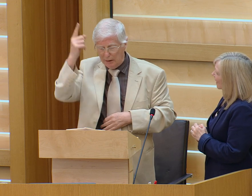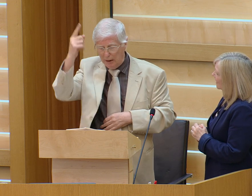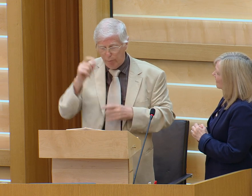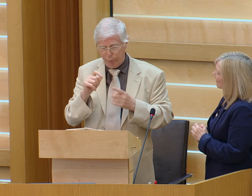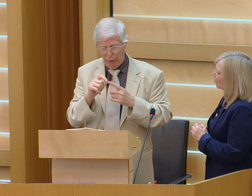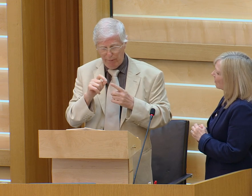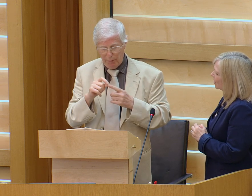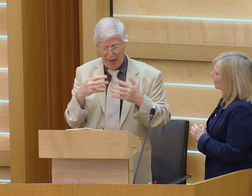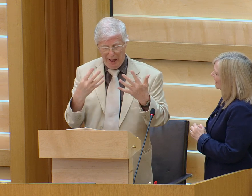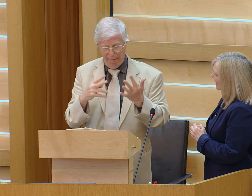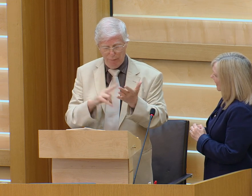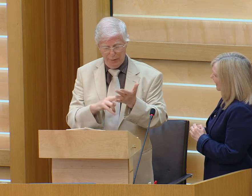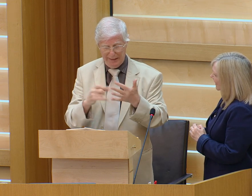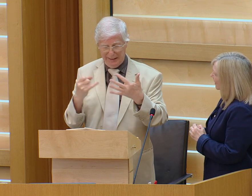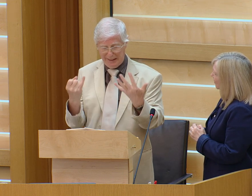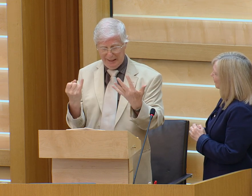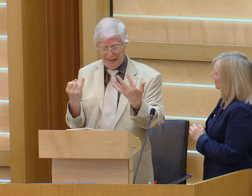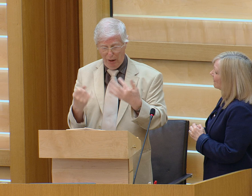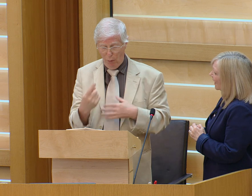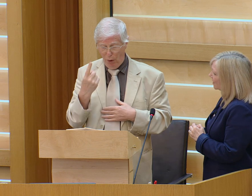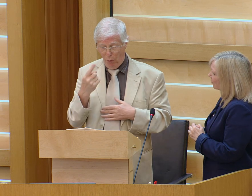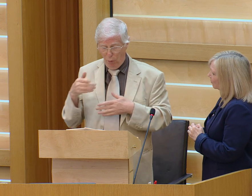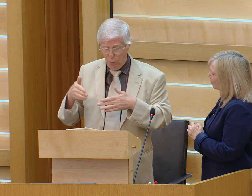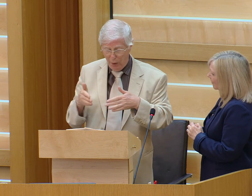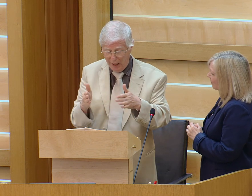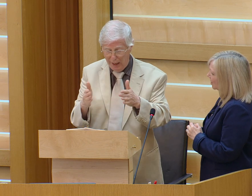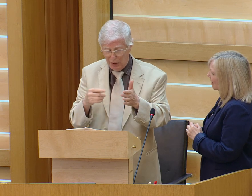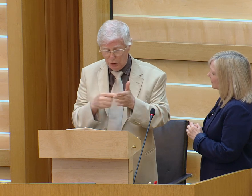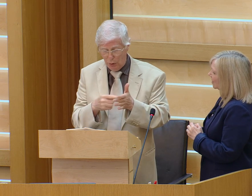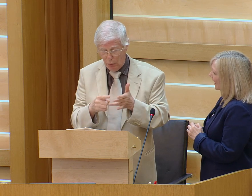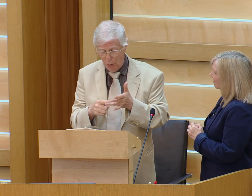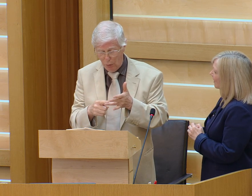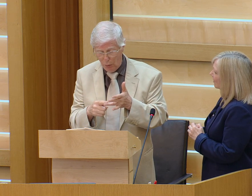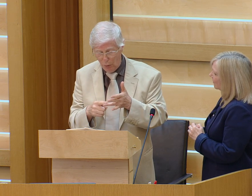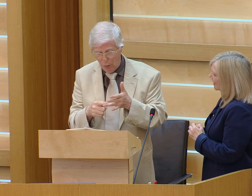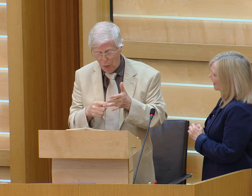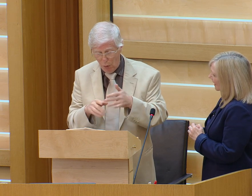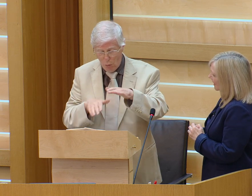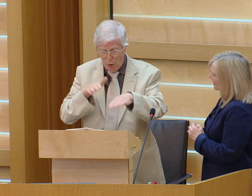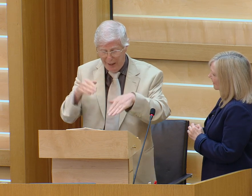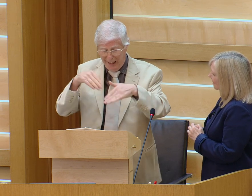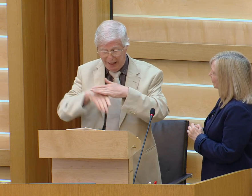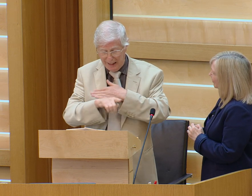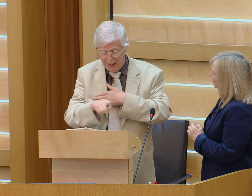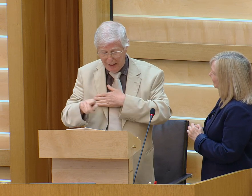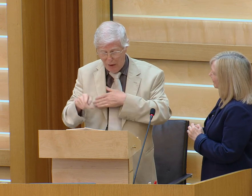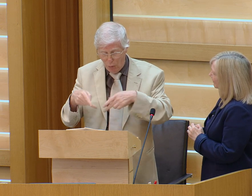in the ways of understandings and understandings that's from Proverbs chapter 9 verse 6